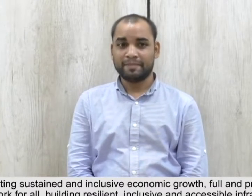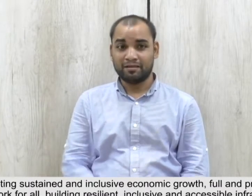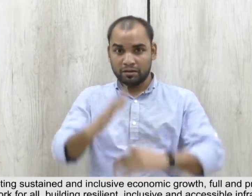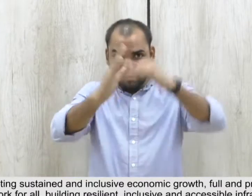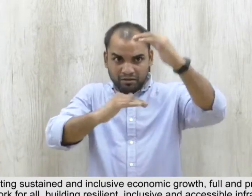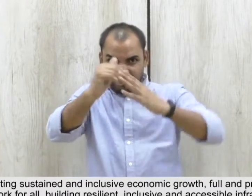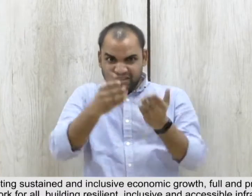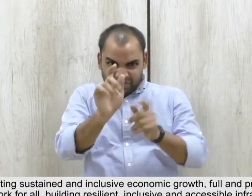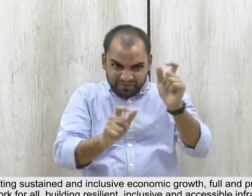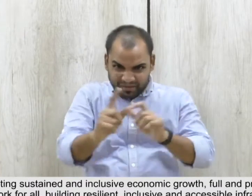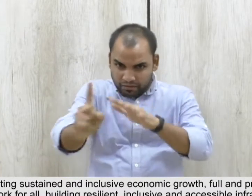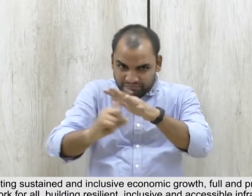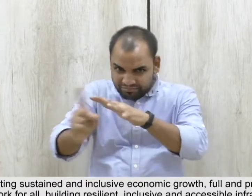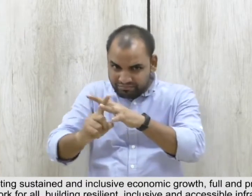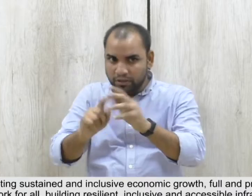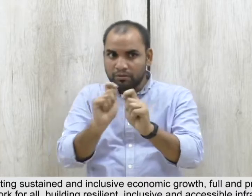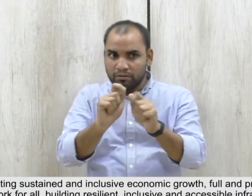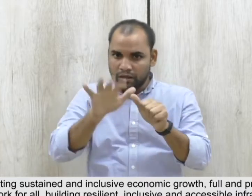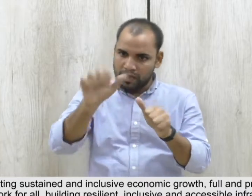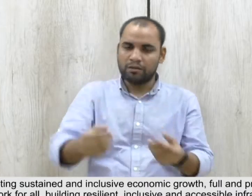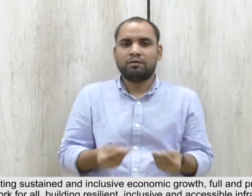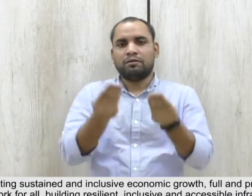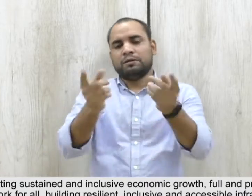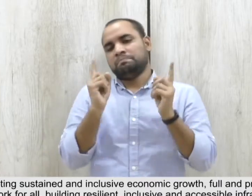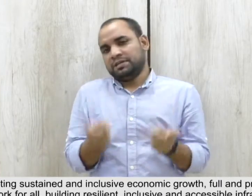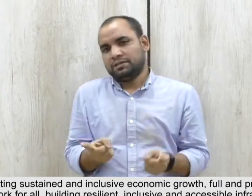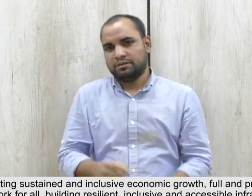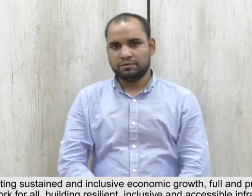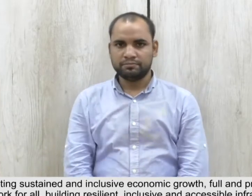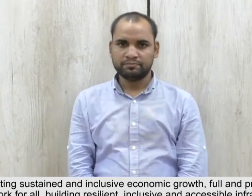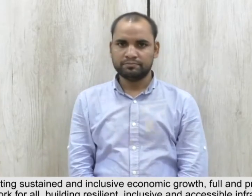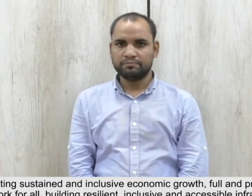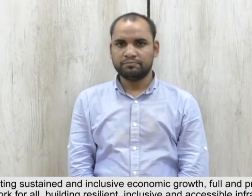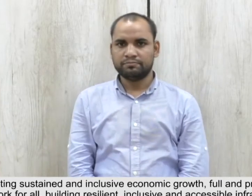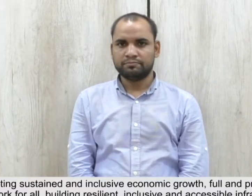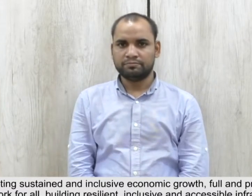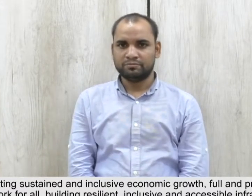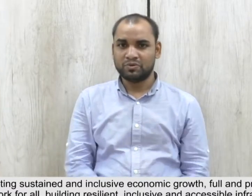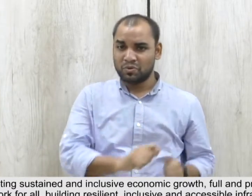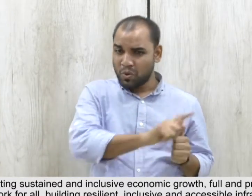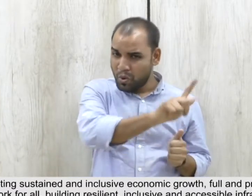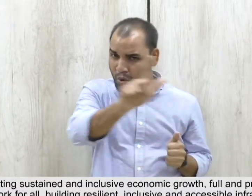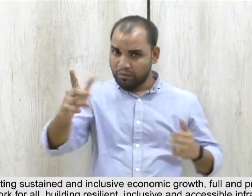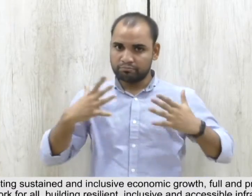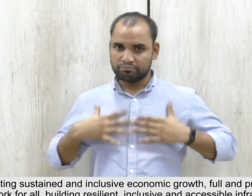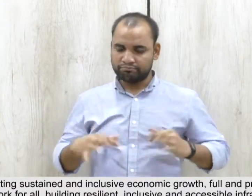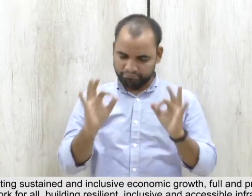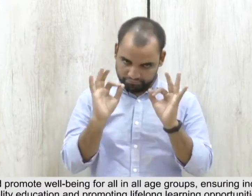Building resilient, inclusive and accessible infrastructure Ensuring